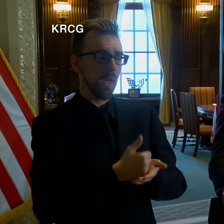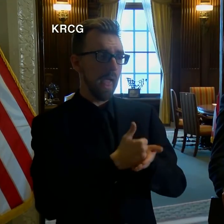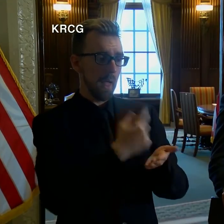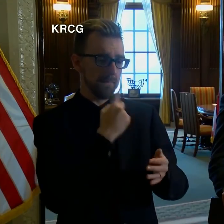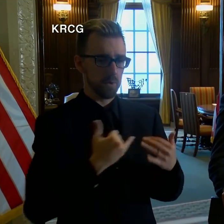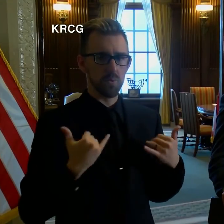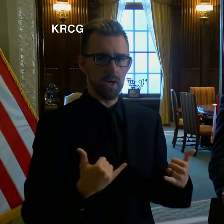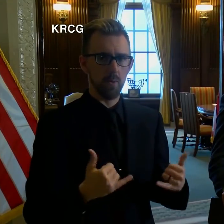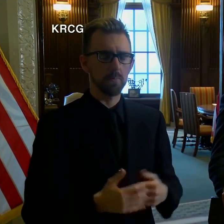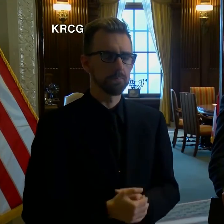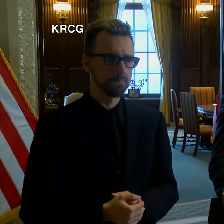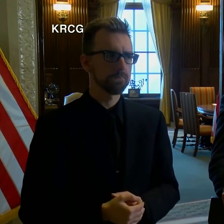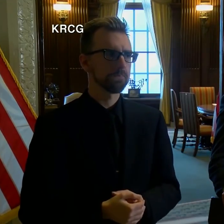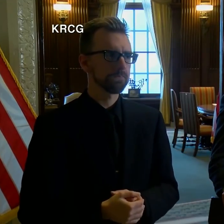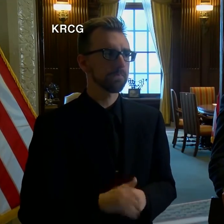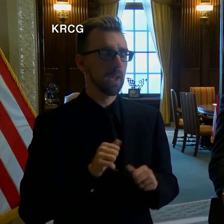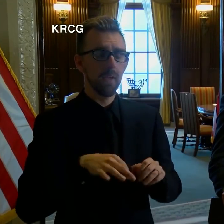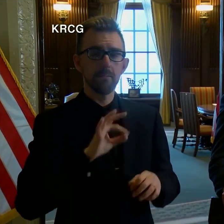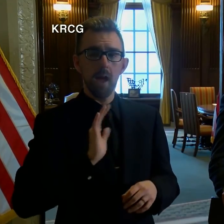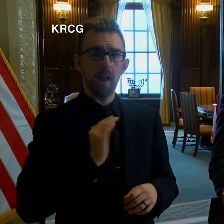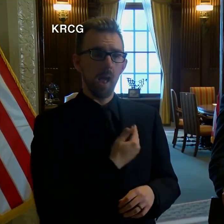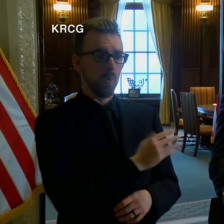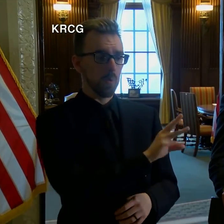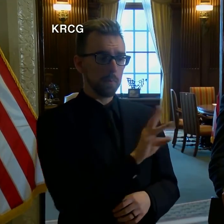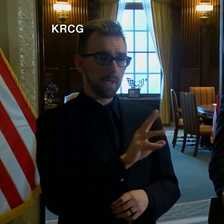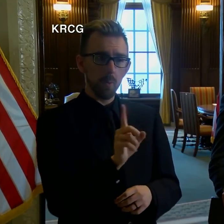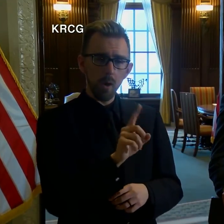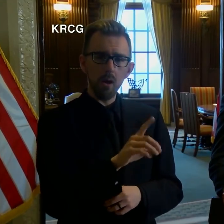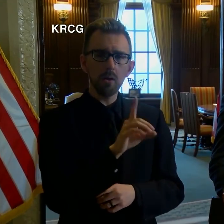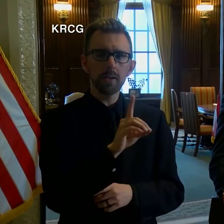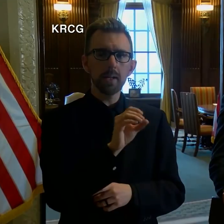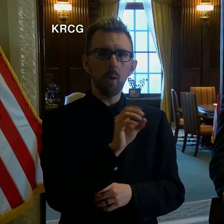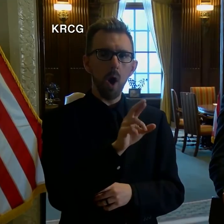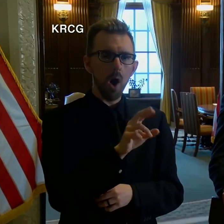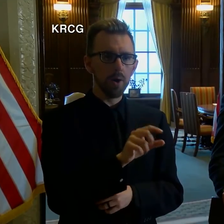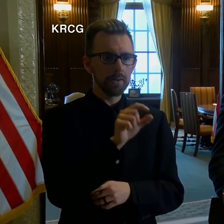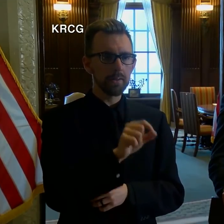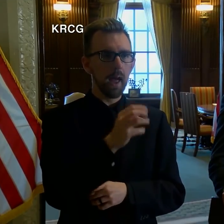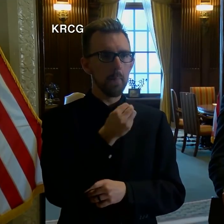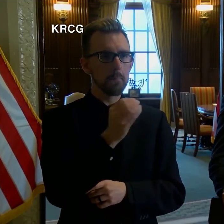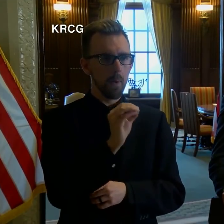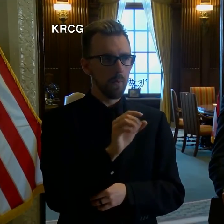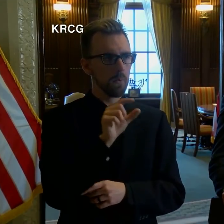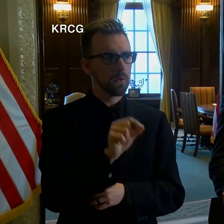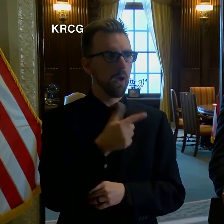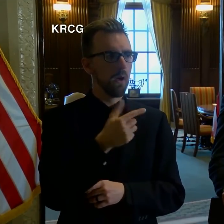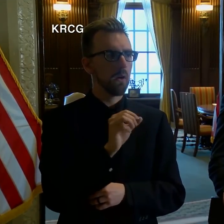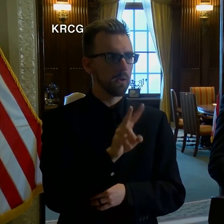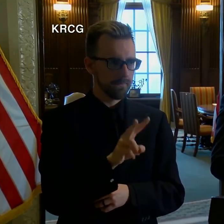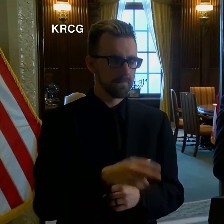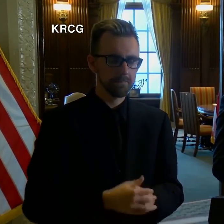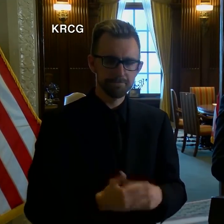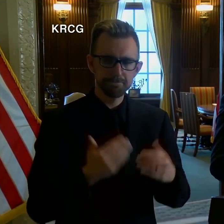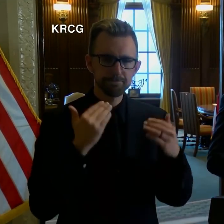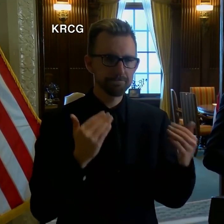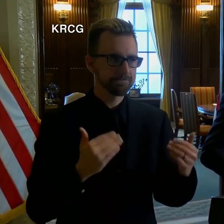this time and they can be found at our website at dor.mo.gov. Thank you.